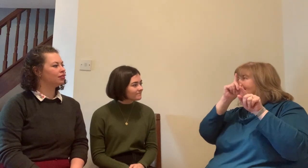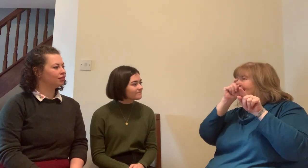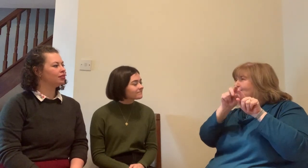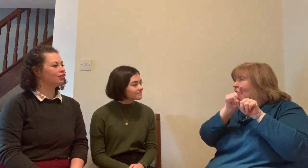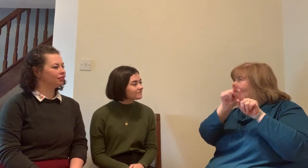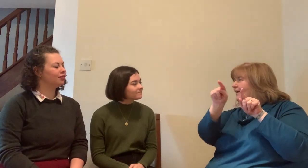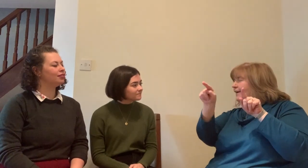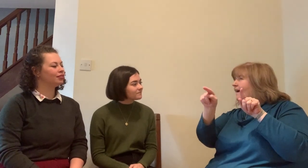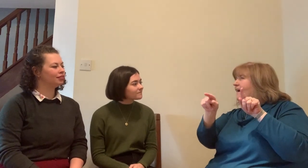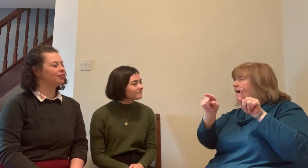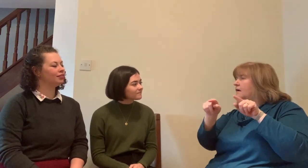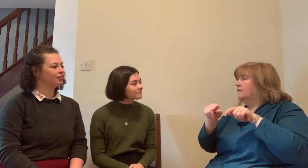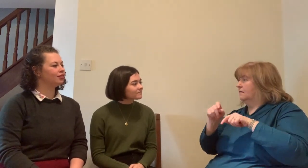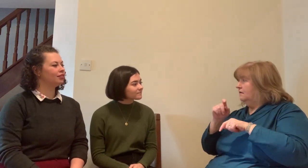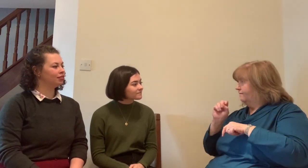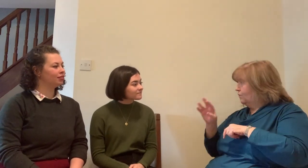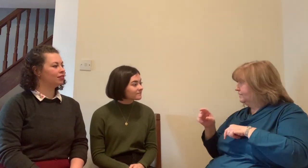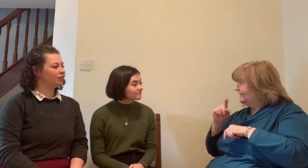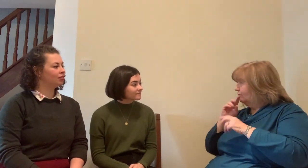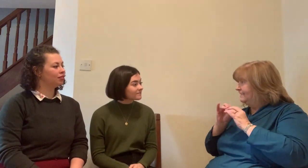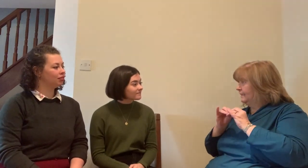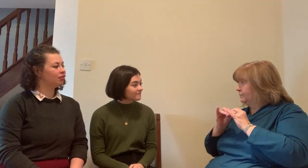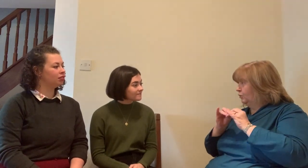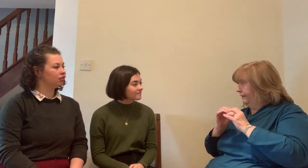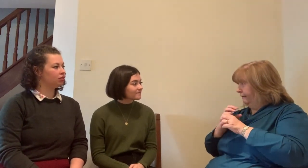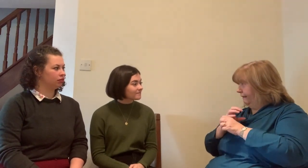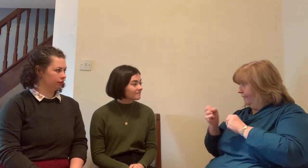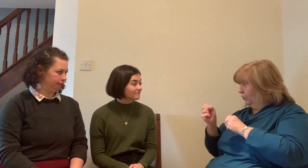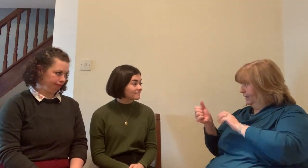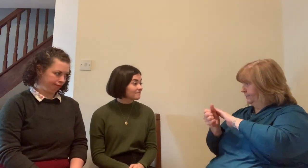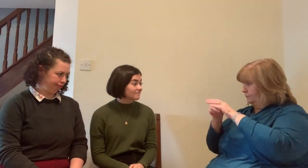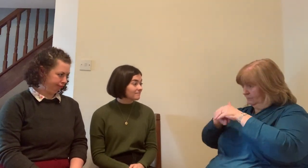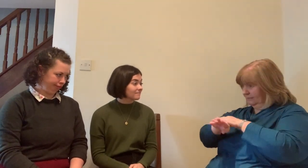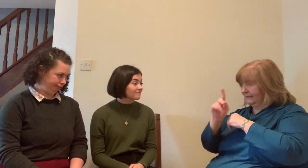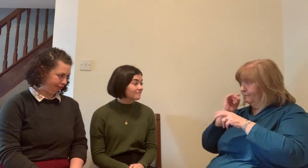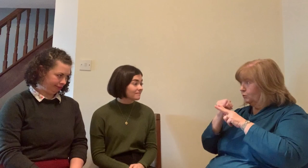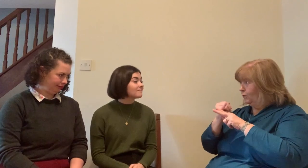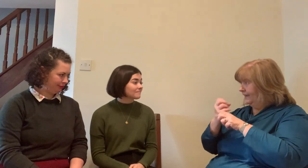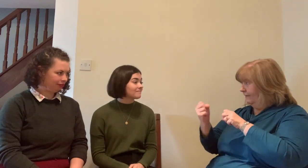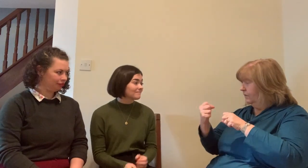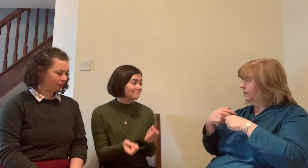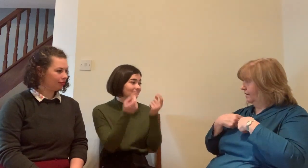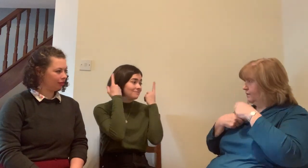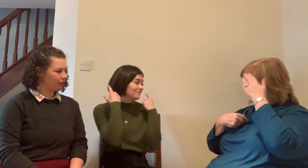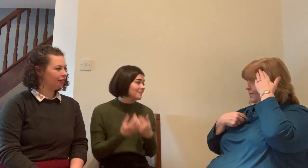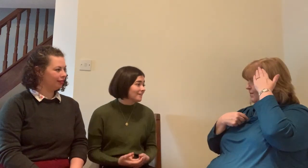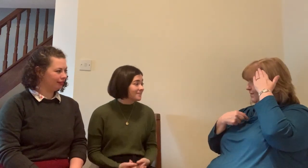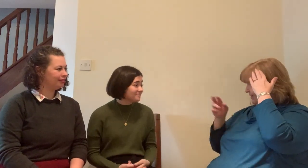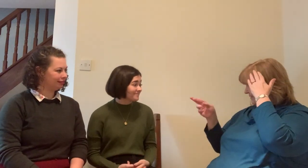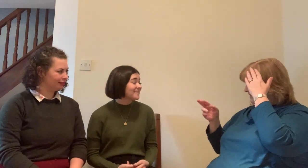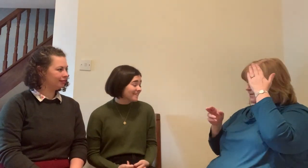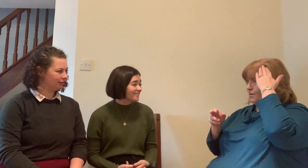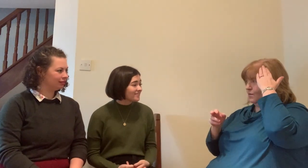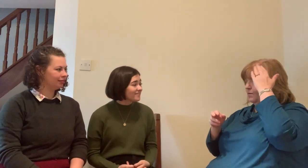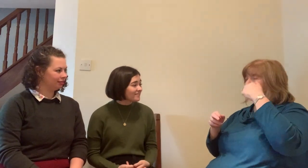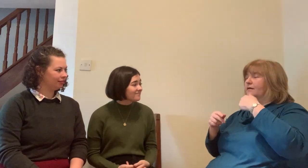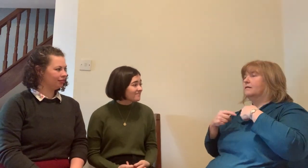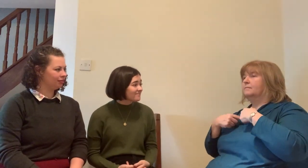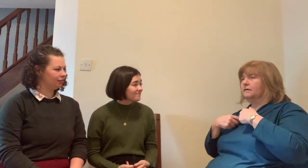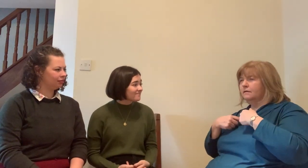where somebody said hey Tracey you're a deaf interpreter could you interpret for this particular person who was deaf blind and this was a long time ago and I was quite confident